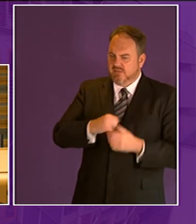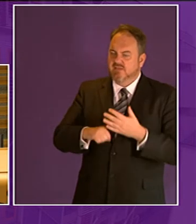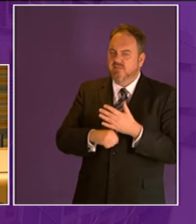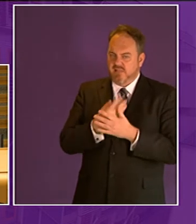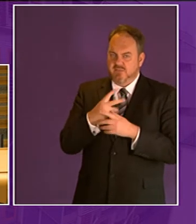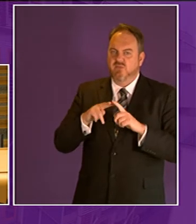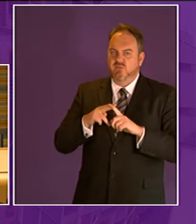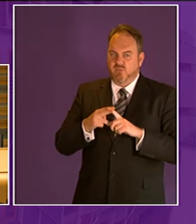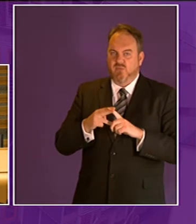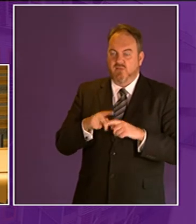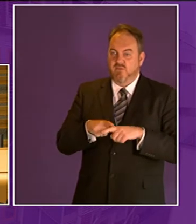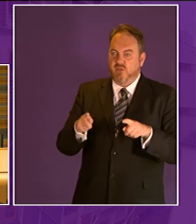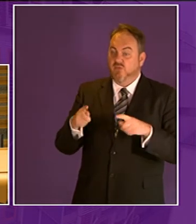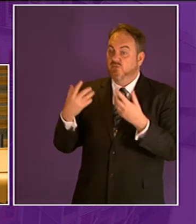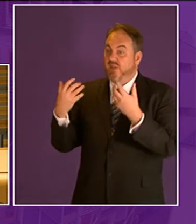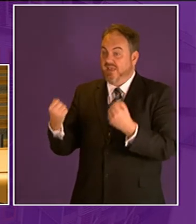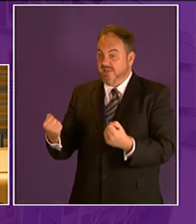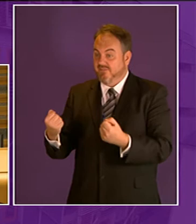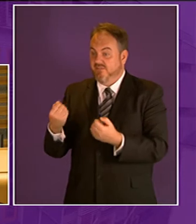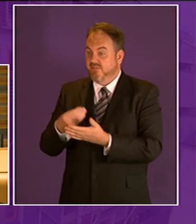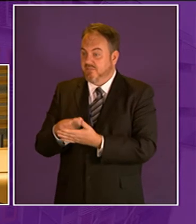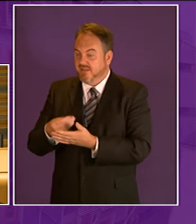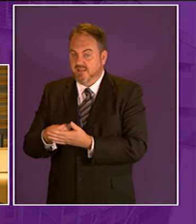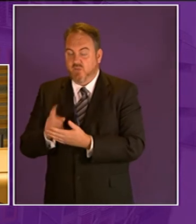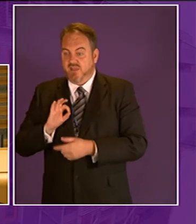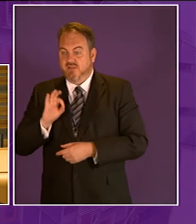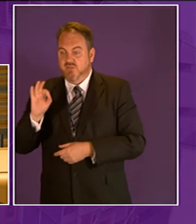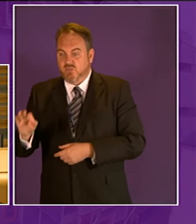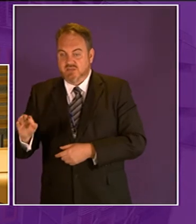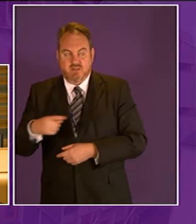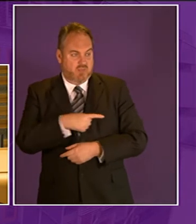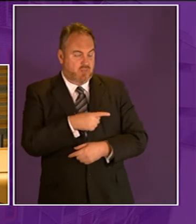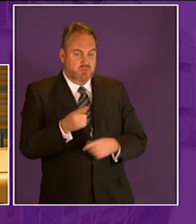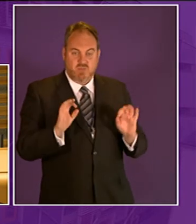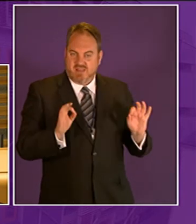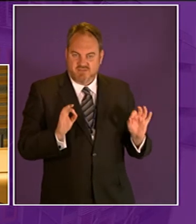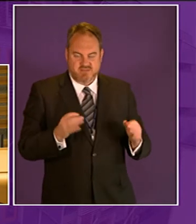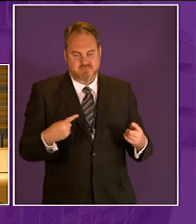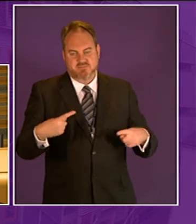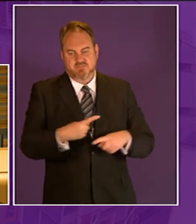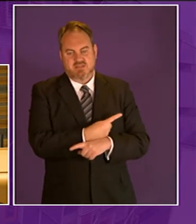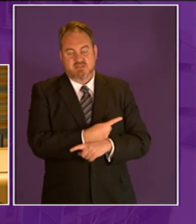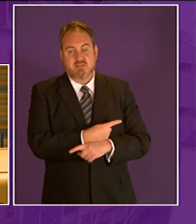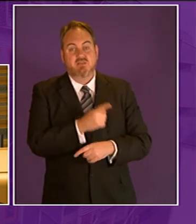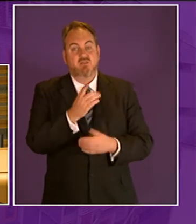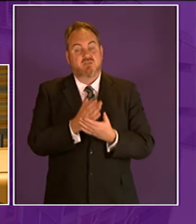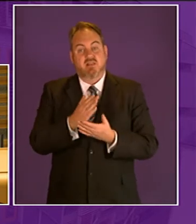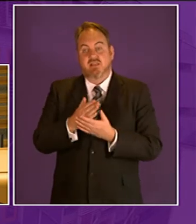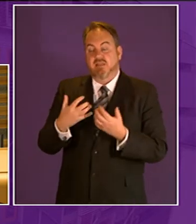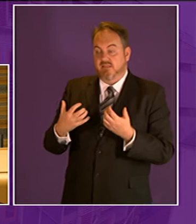and excluding those who have not deputy presiding officer the attainment fund is perhaps one of the ways of addressing this and let's face